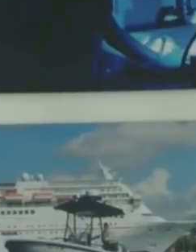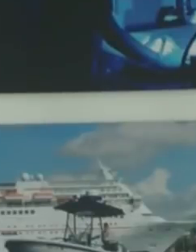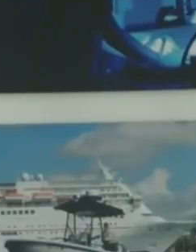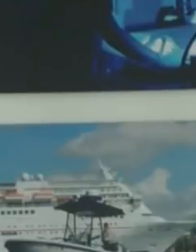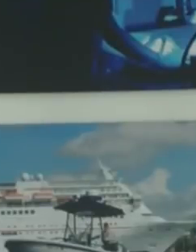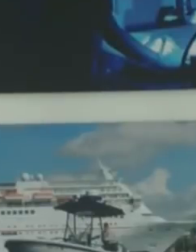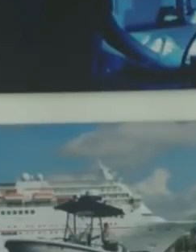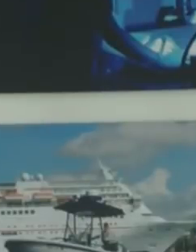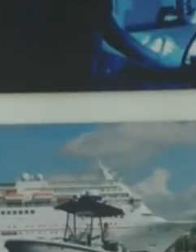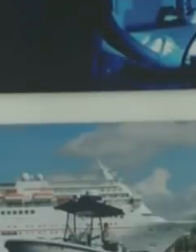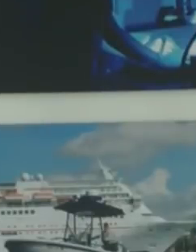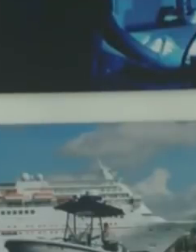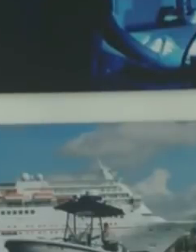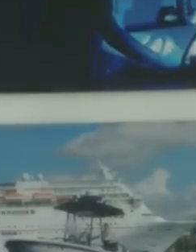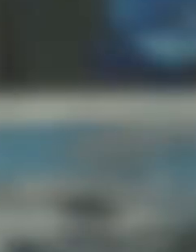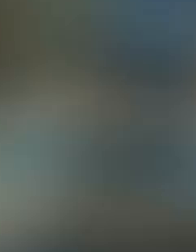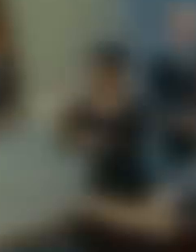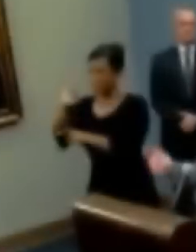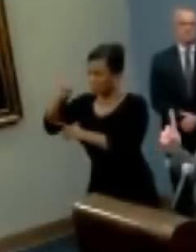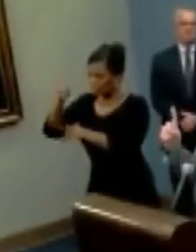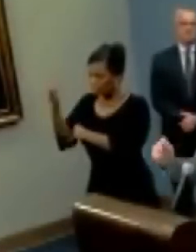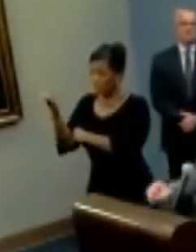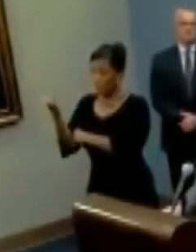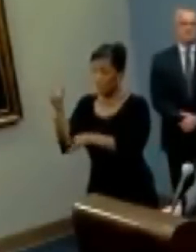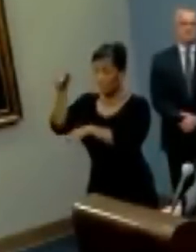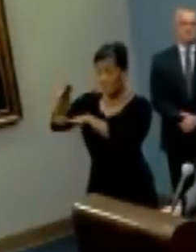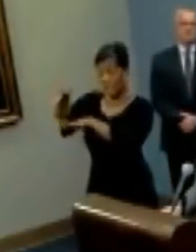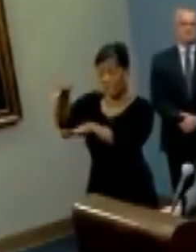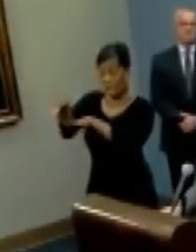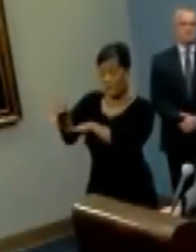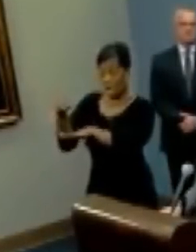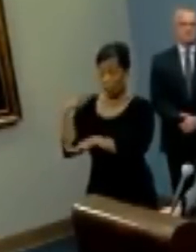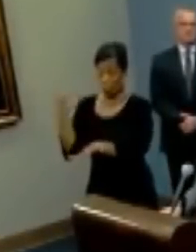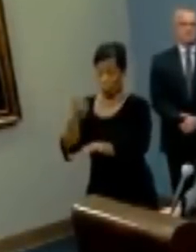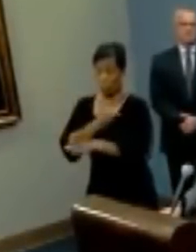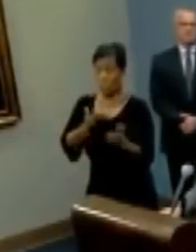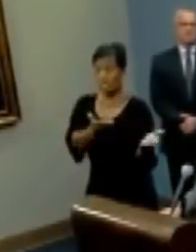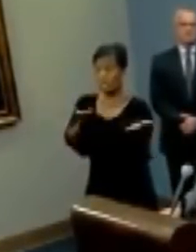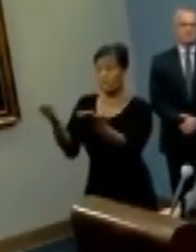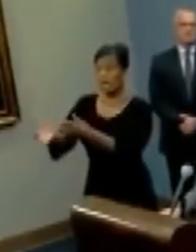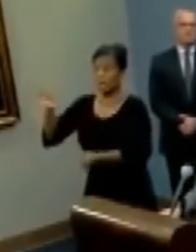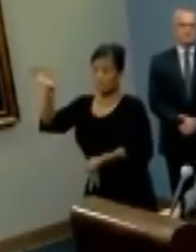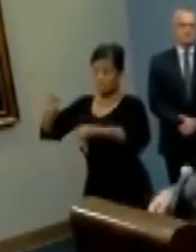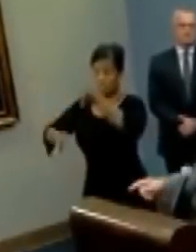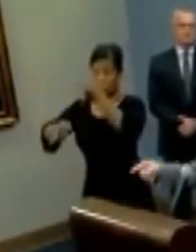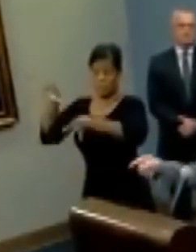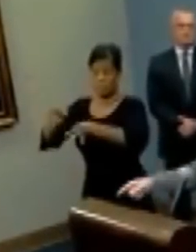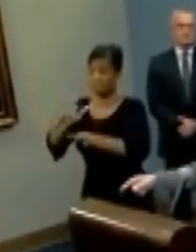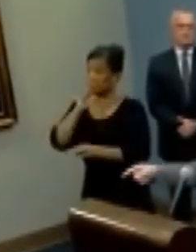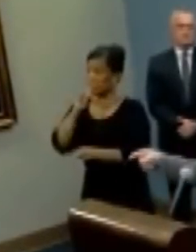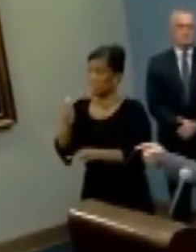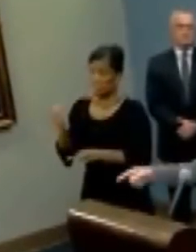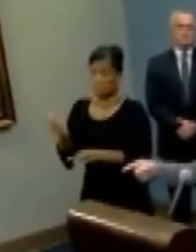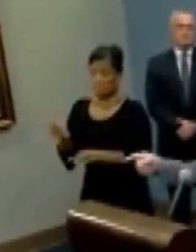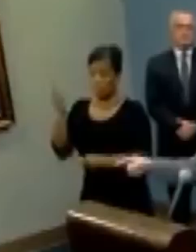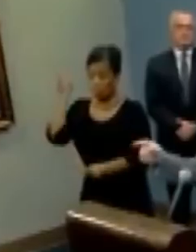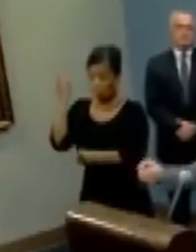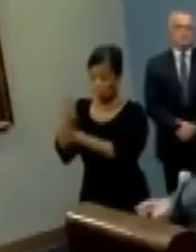grateful. Apparently somebody had called her, I thought. The trouble is no one called Roberts. The convicted fraud artist with a 20 year history of criminal